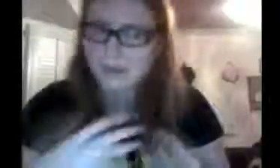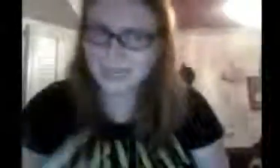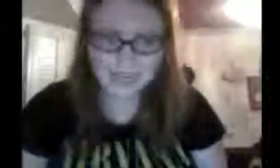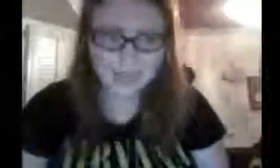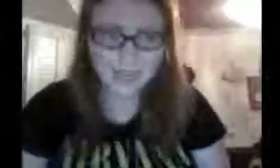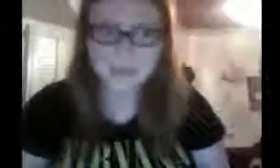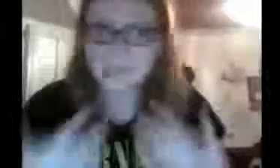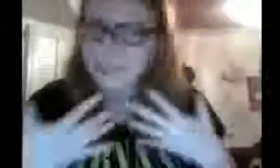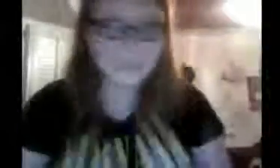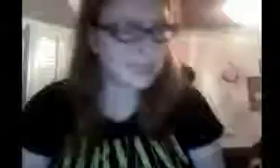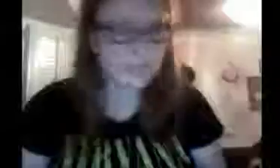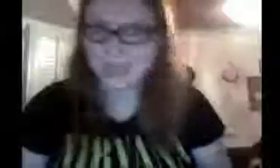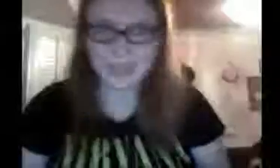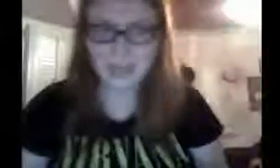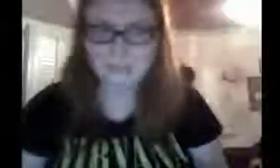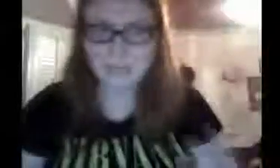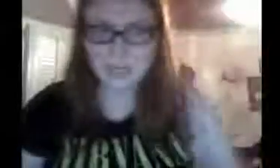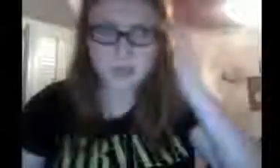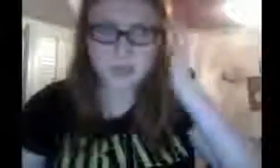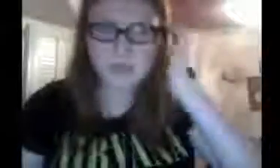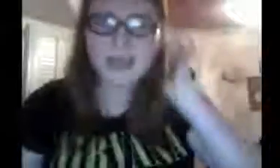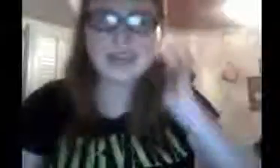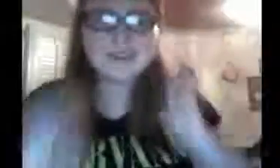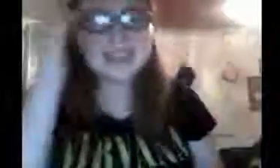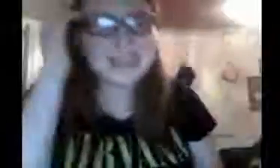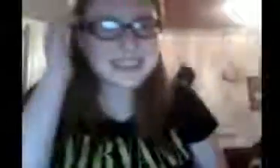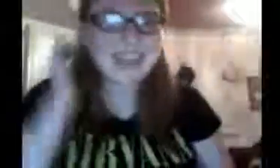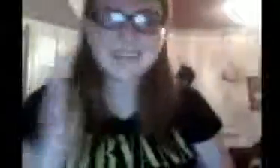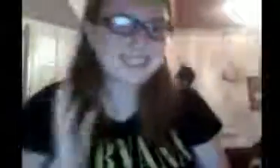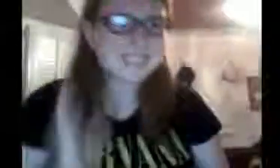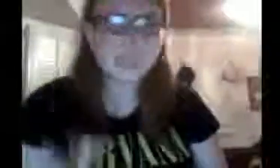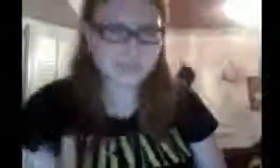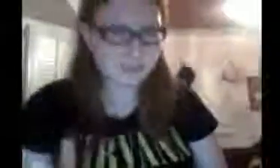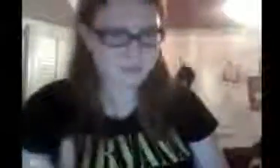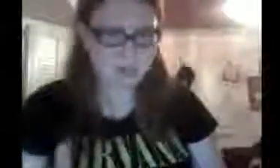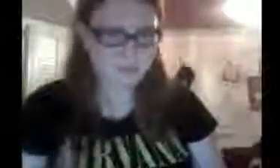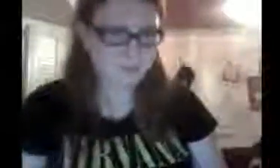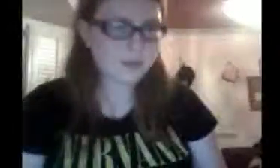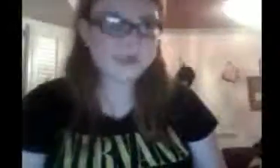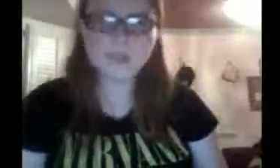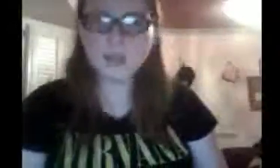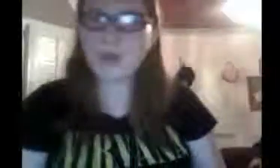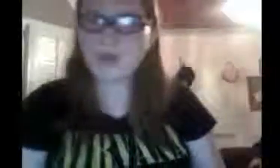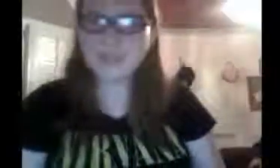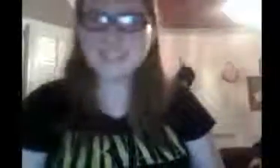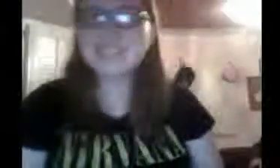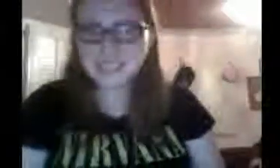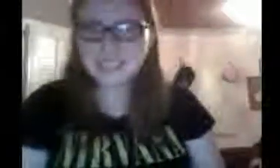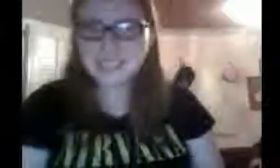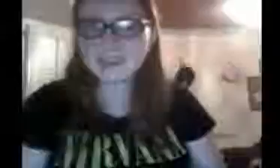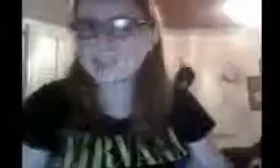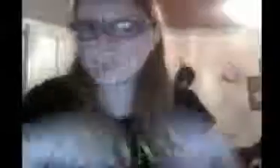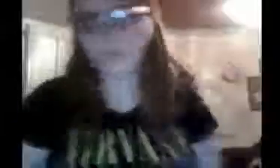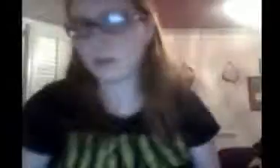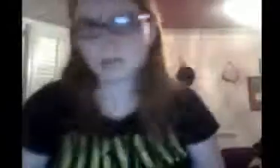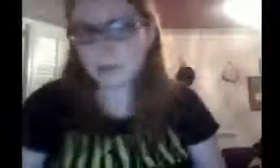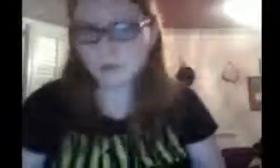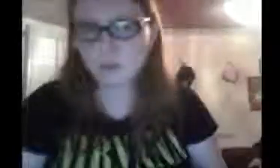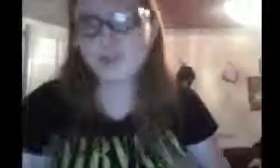it called Madison High, but they didn't end up picking it up. And, that stunk to me. It was like, wait, Disney, this is one of your most popular